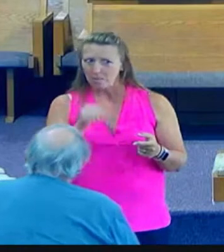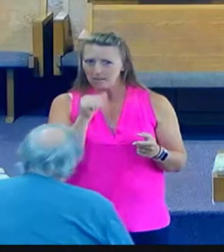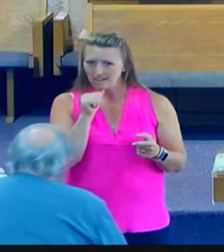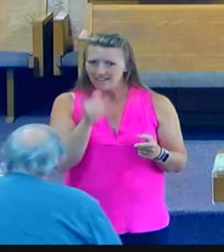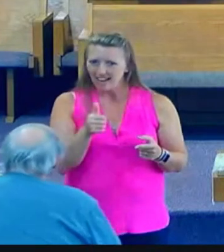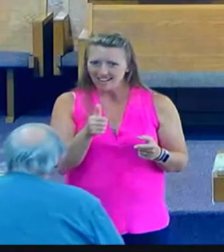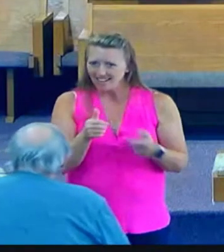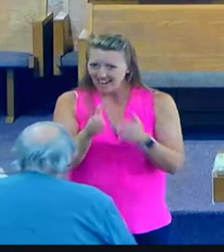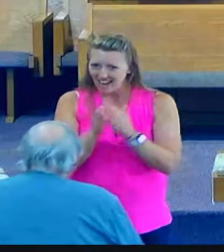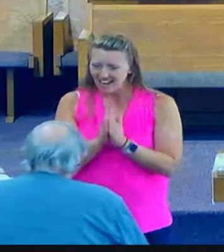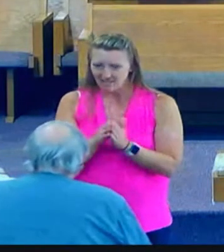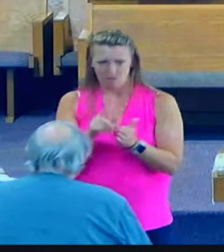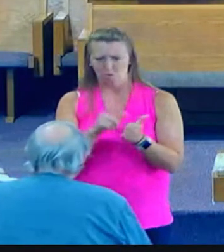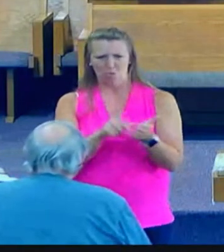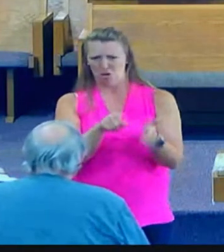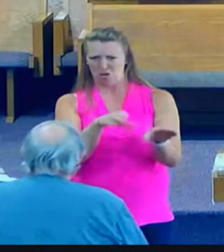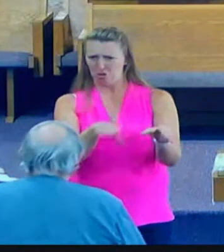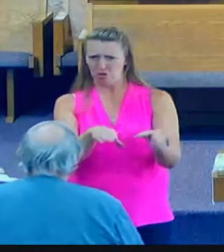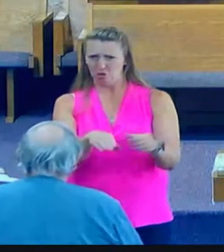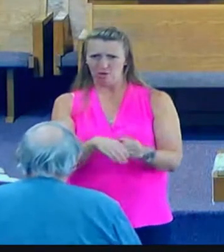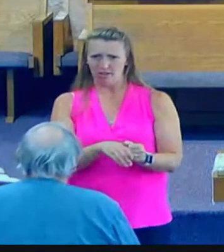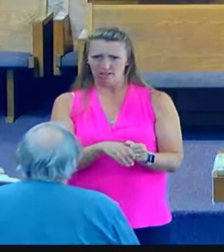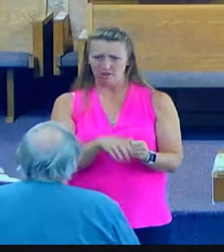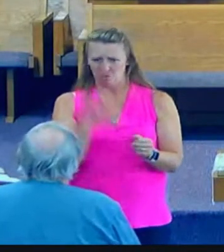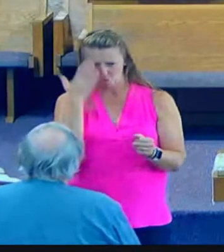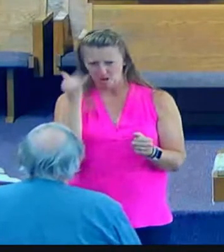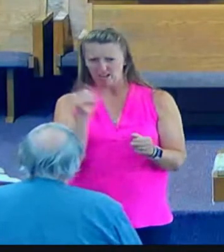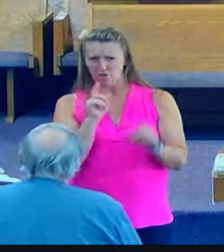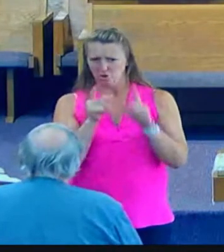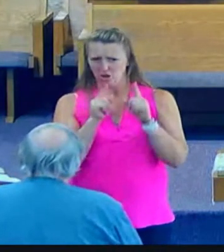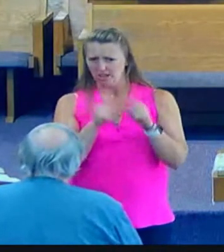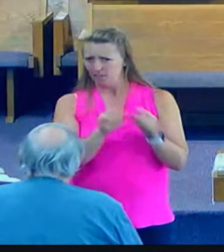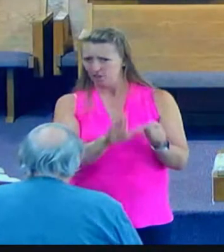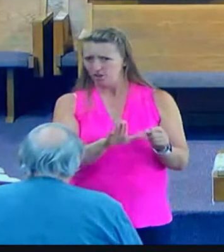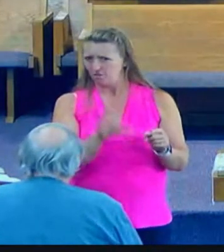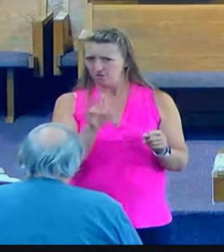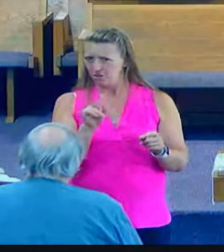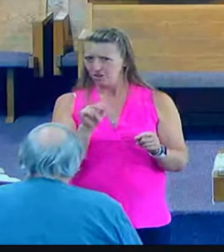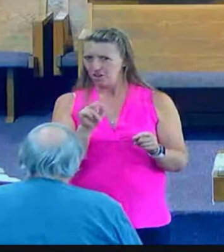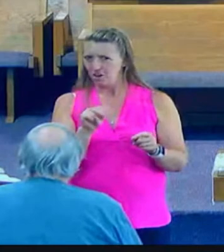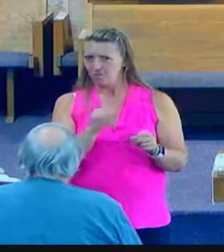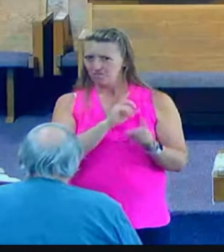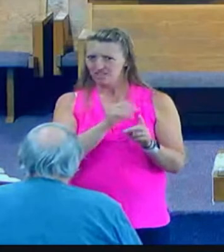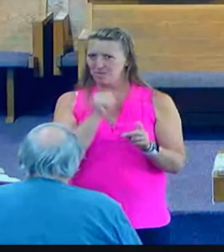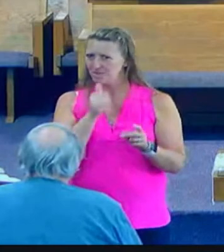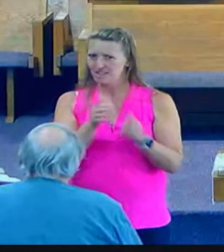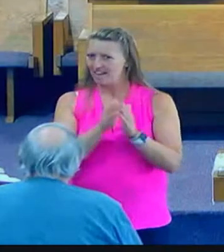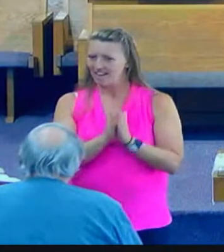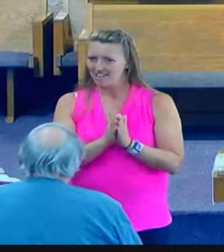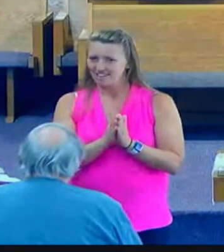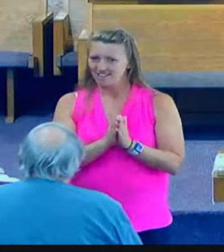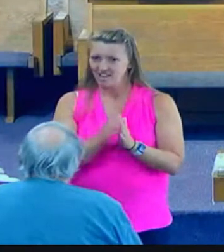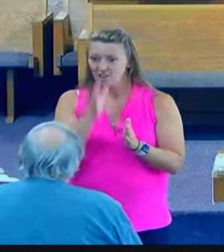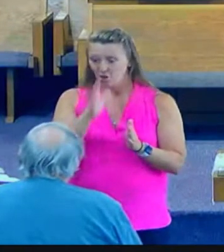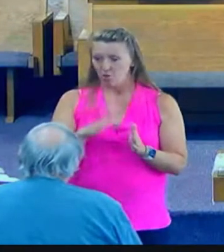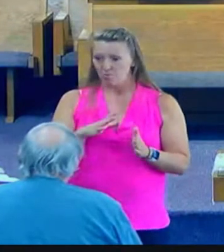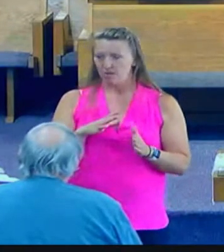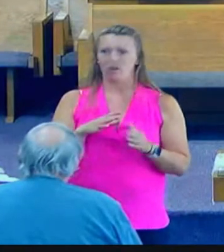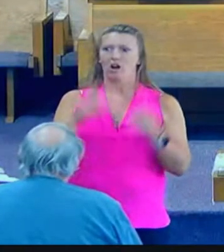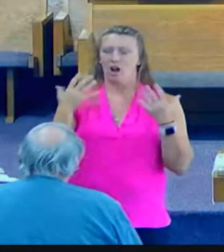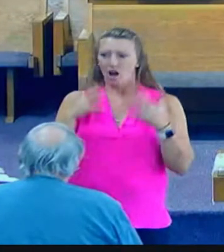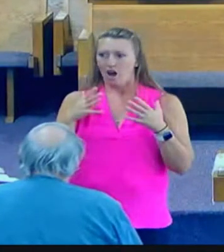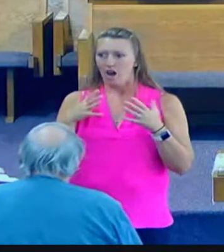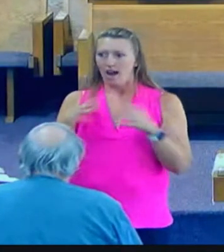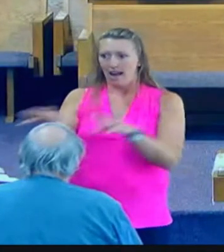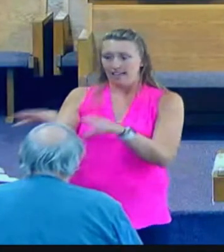what are you doing? What do you seek? Or why are you talking to her? The woman then left her water pot, and she